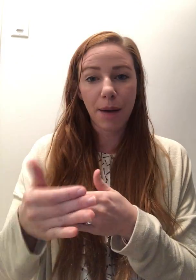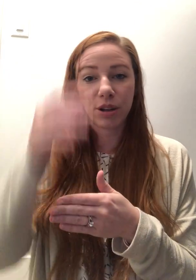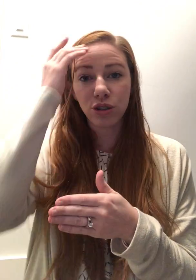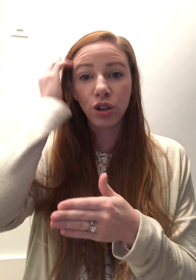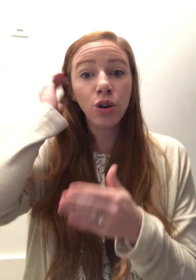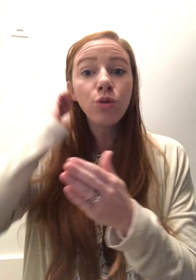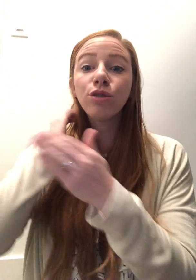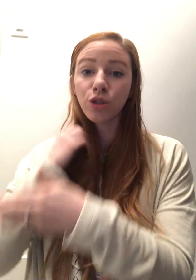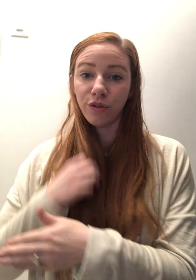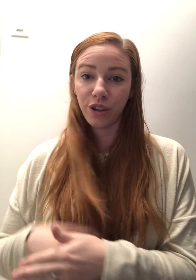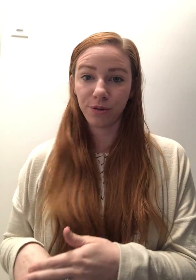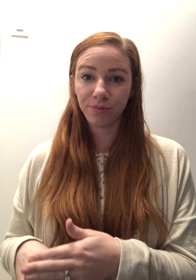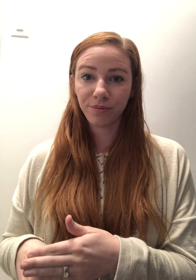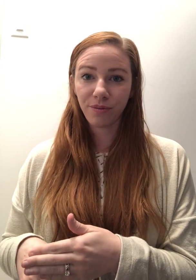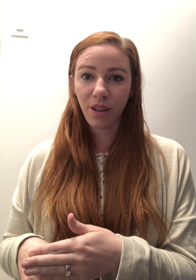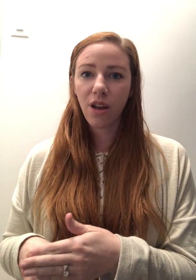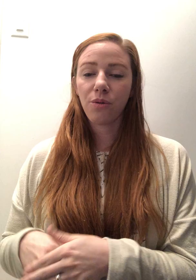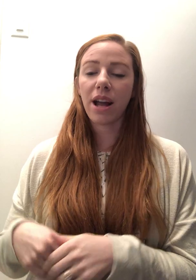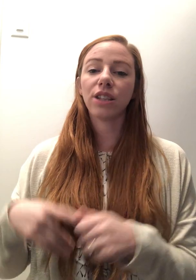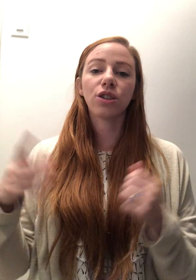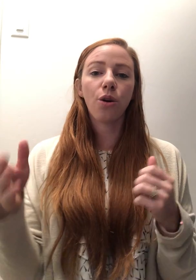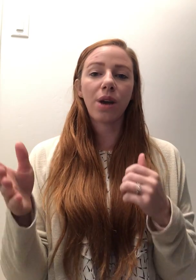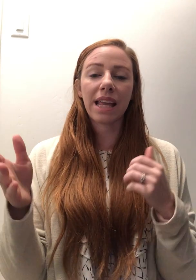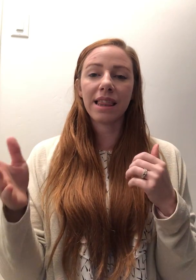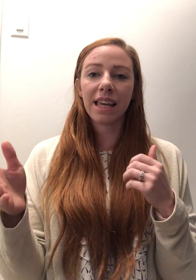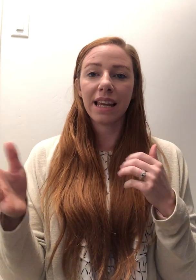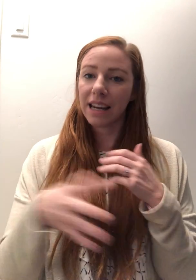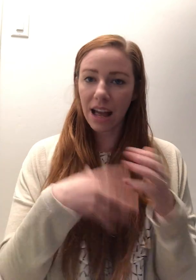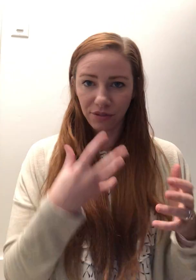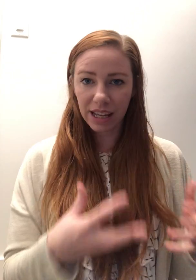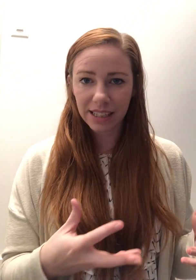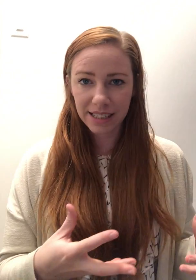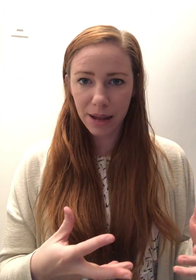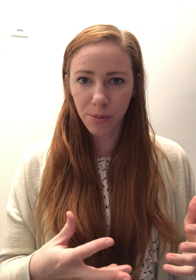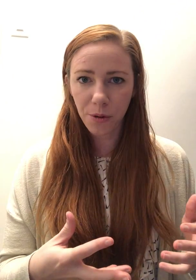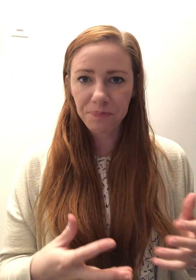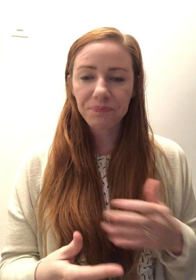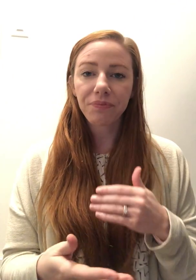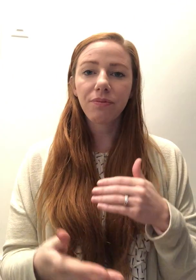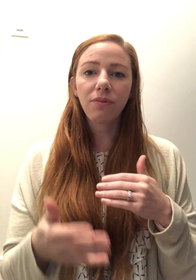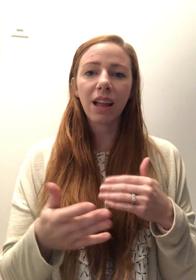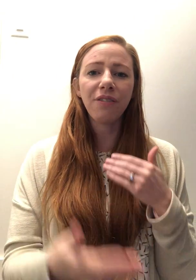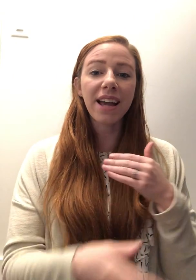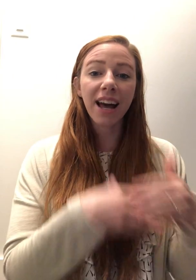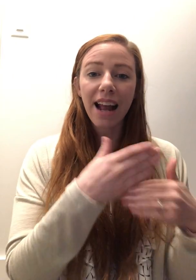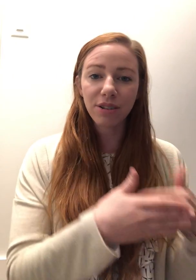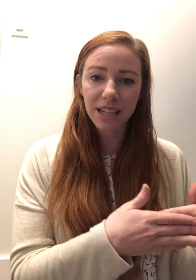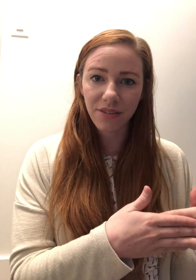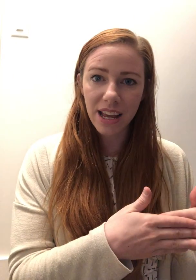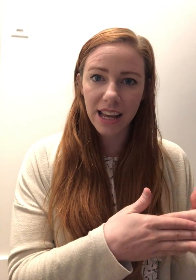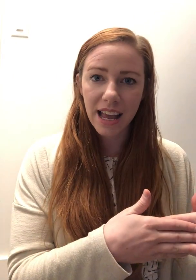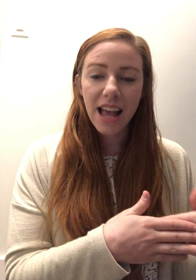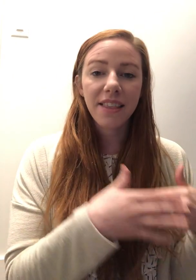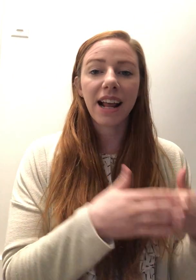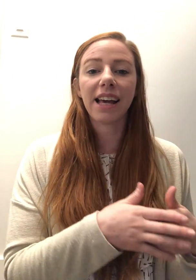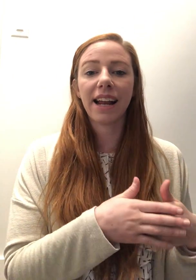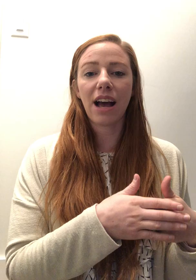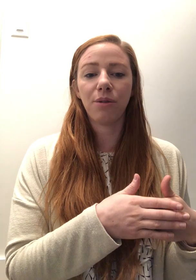habit to serve you. So in the Netflix example, if I cut out TV, then I cut out